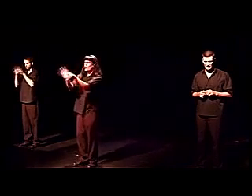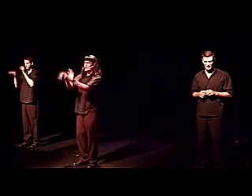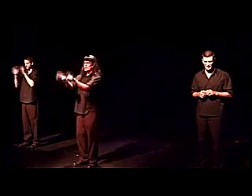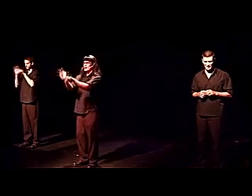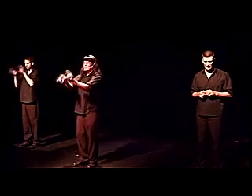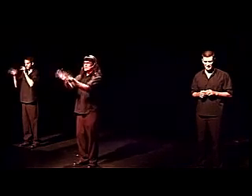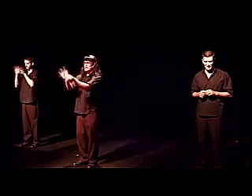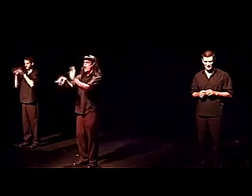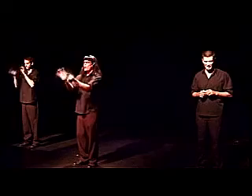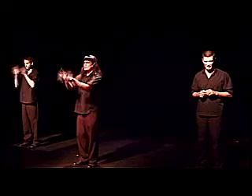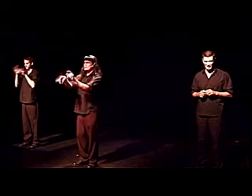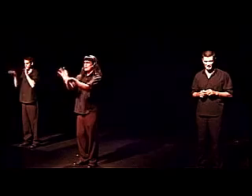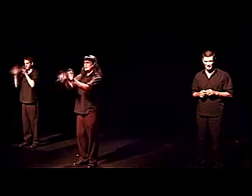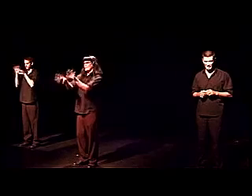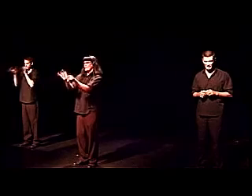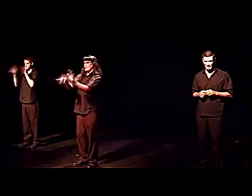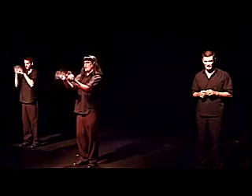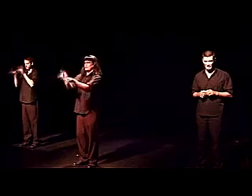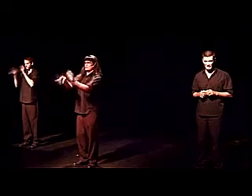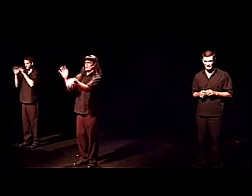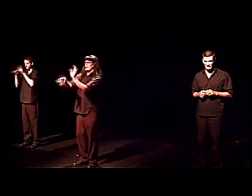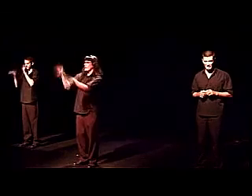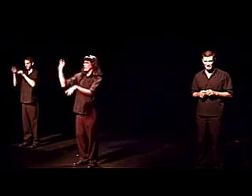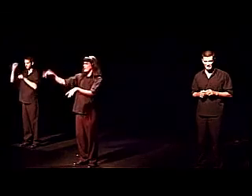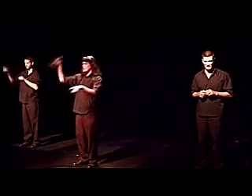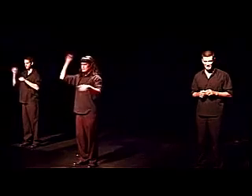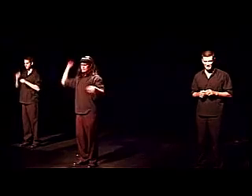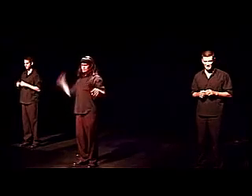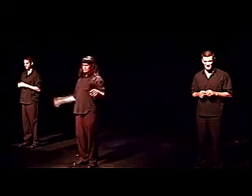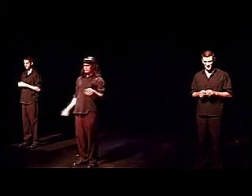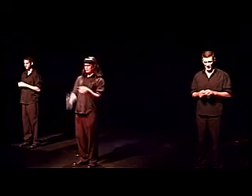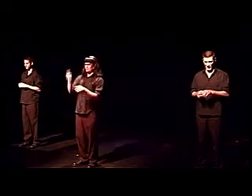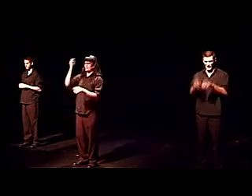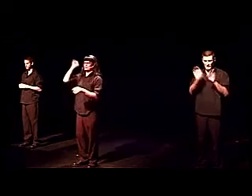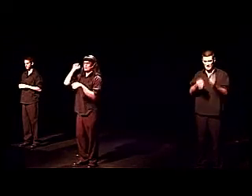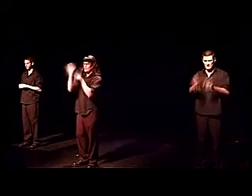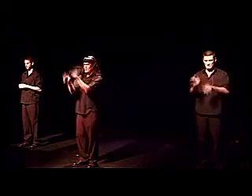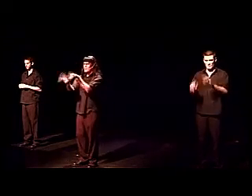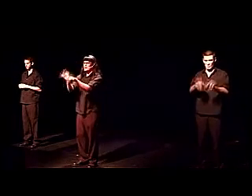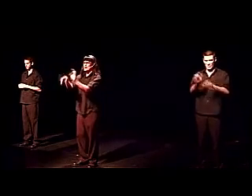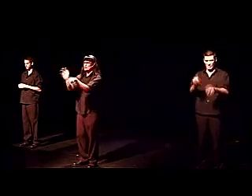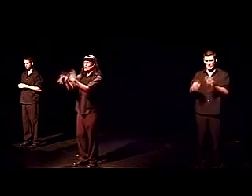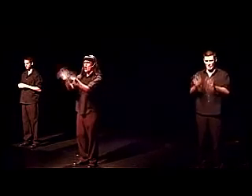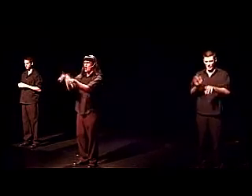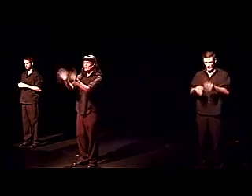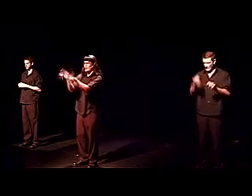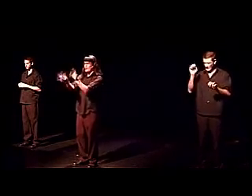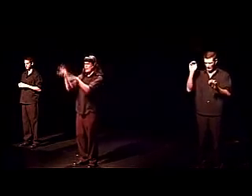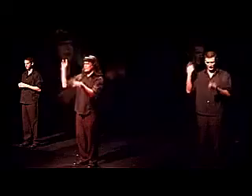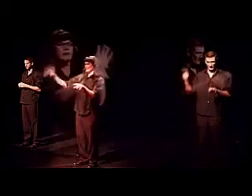Work in IT. Work design. Live in Melbourne as well. Go ahead. Tell me about your cock. Go ahead.